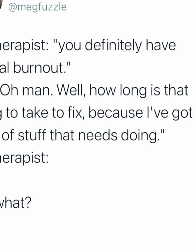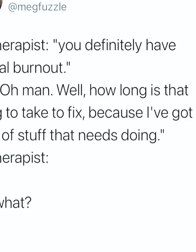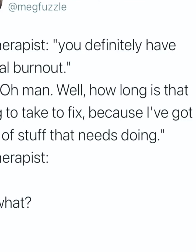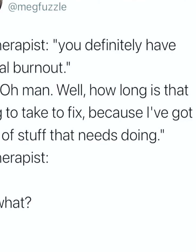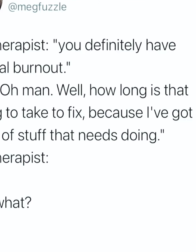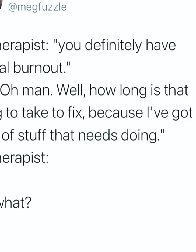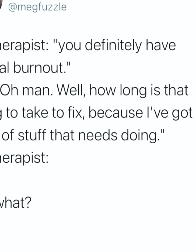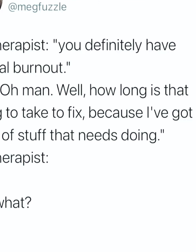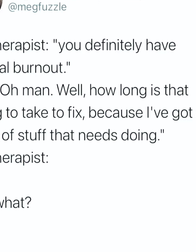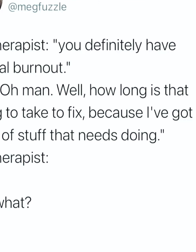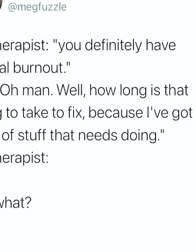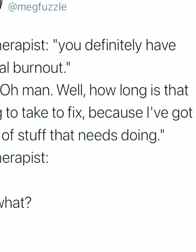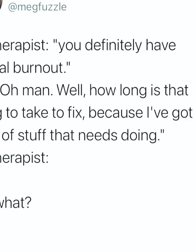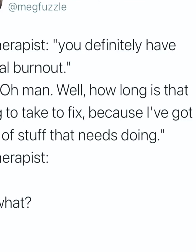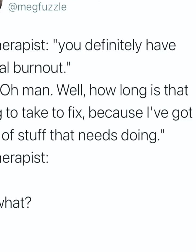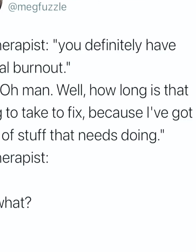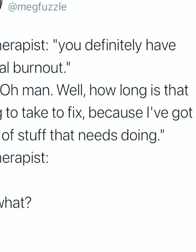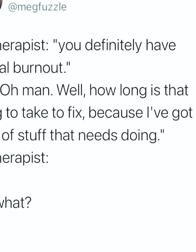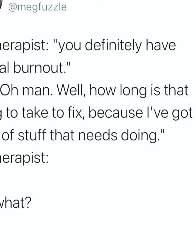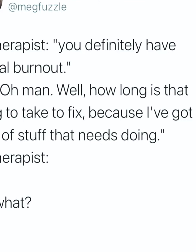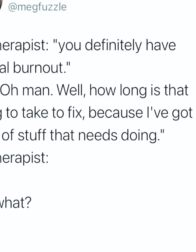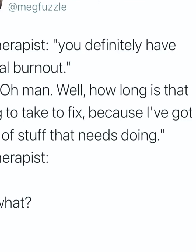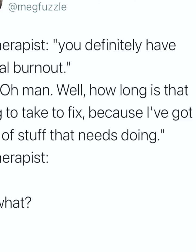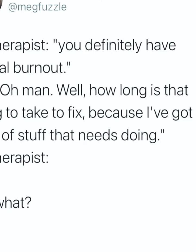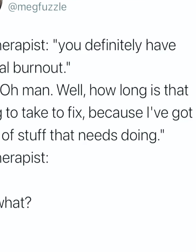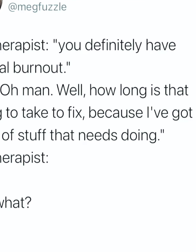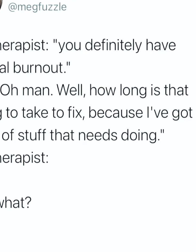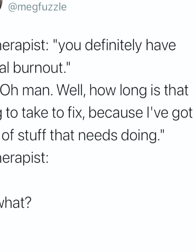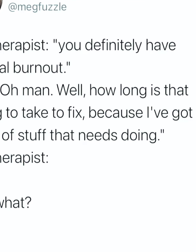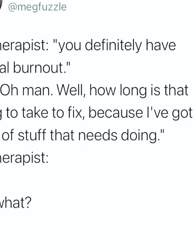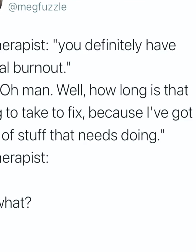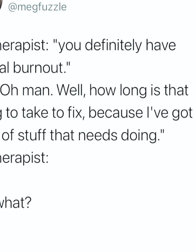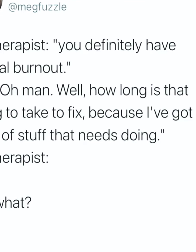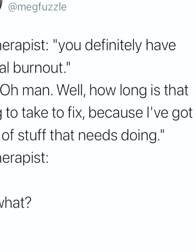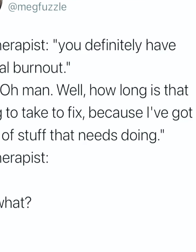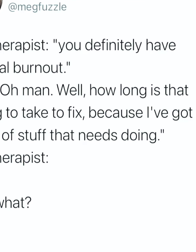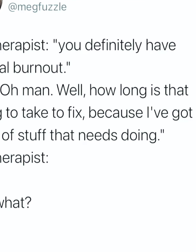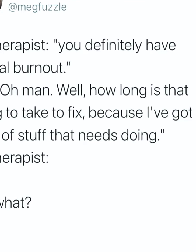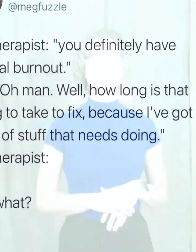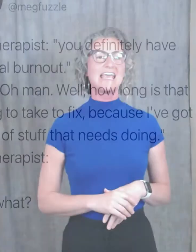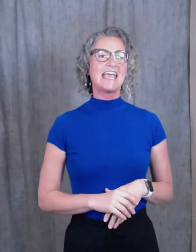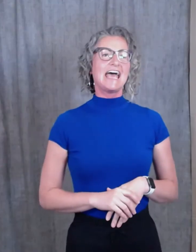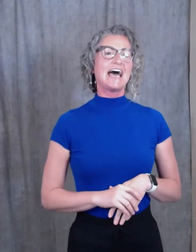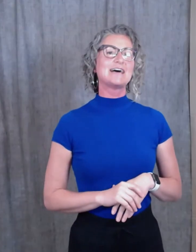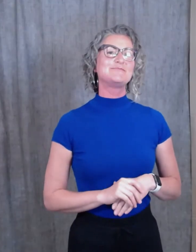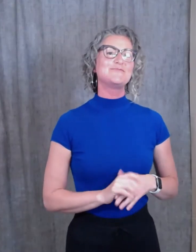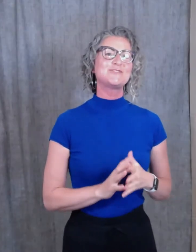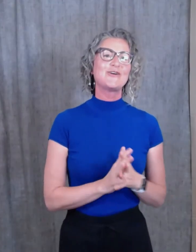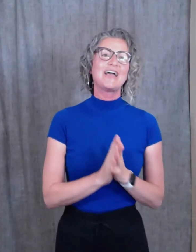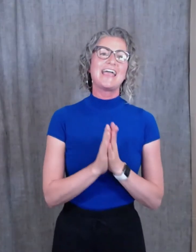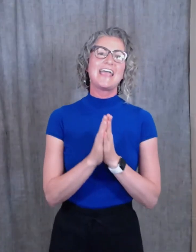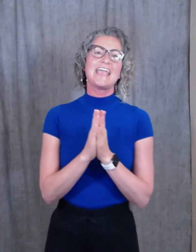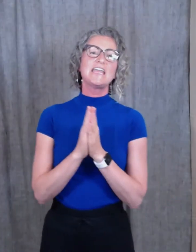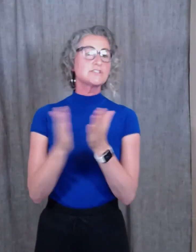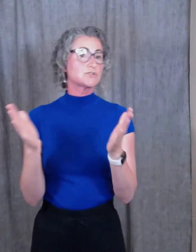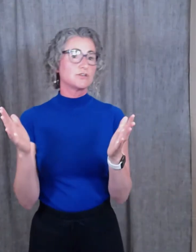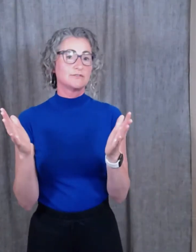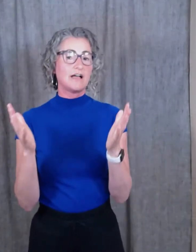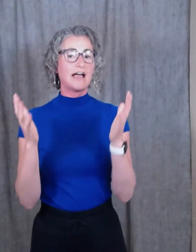of you. And it's true. So you can go back to Derek. Thanks. So it is true. I